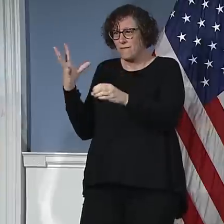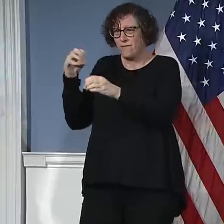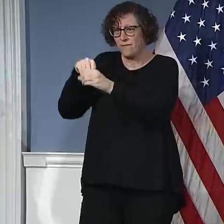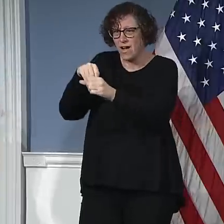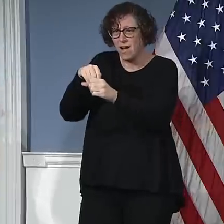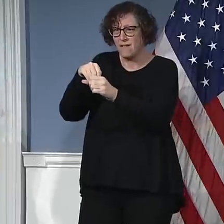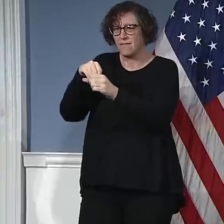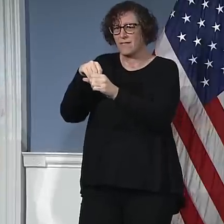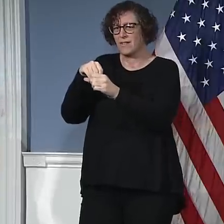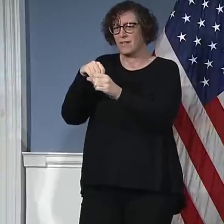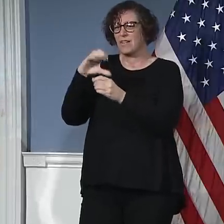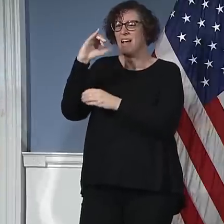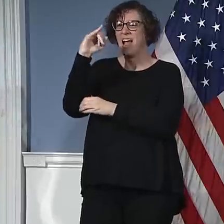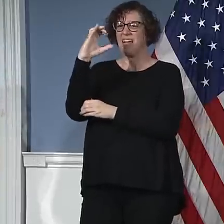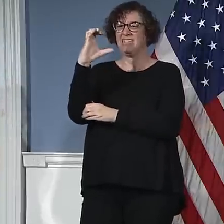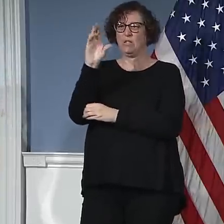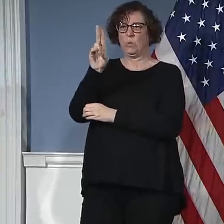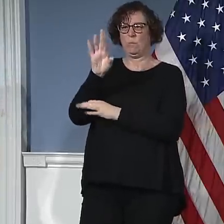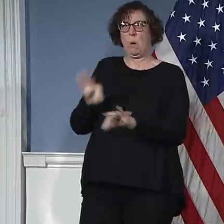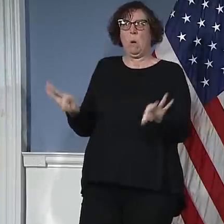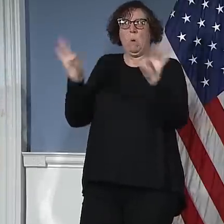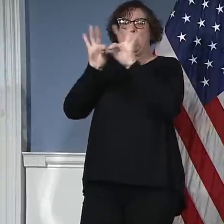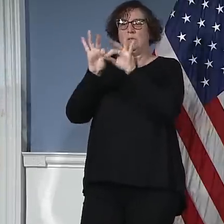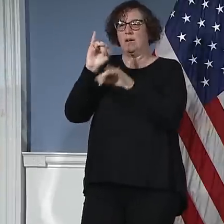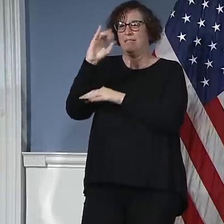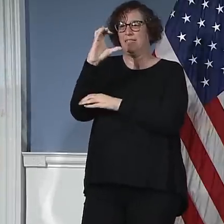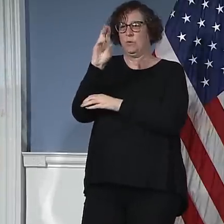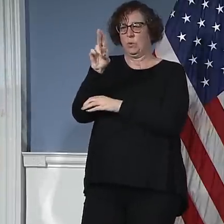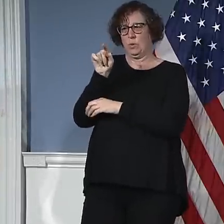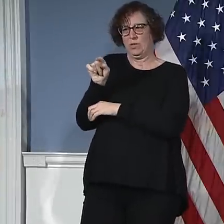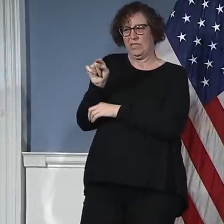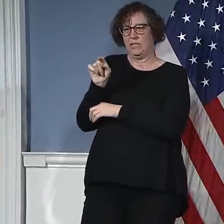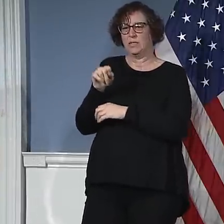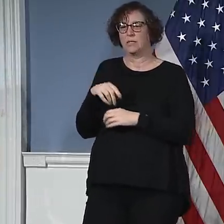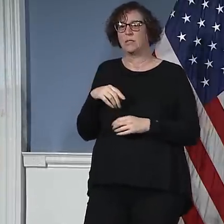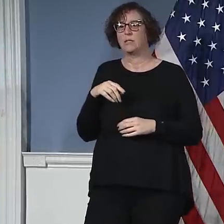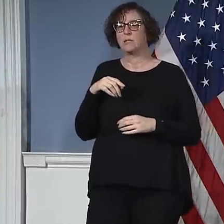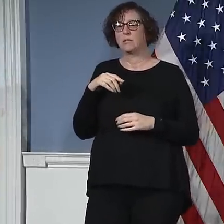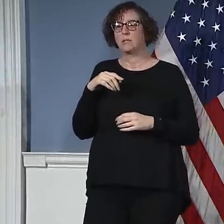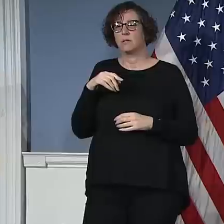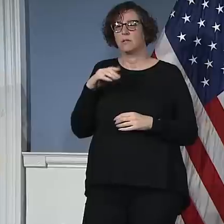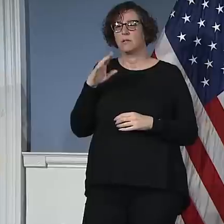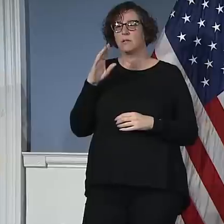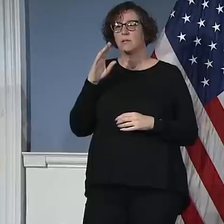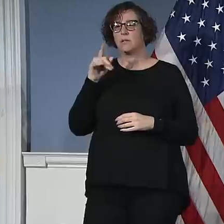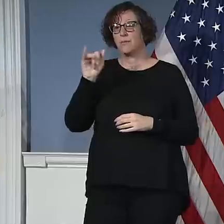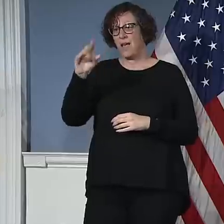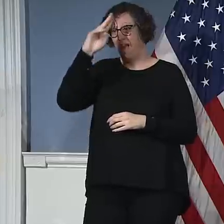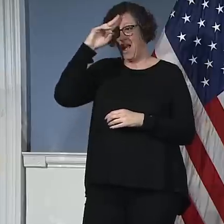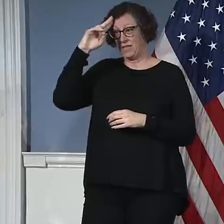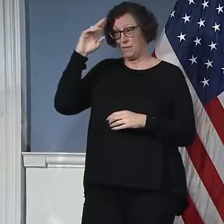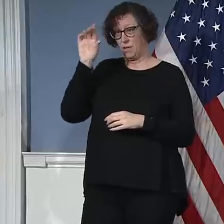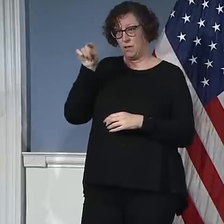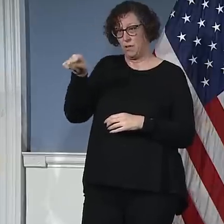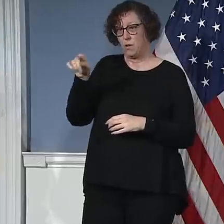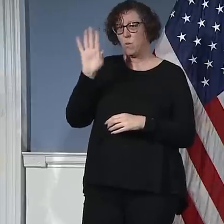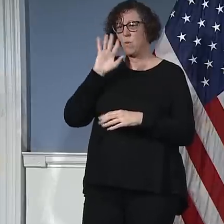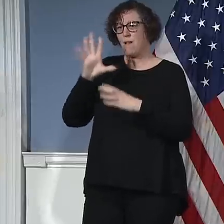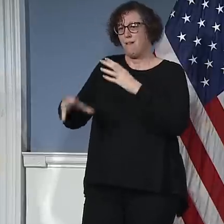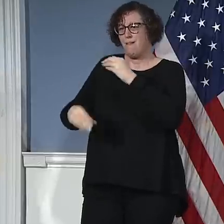buildings, their campuses, build out in nearby buildings to really focus the attention first and foremost where there are existing